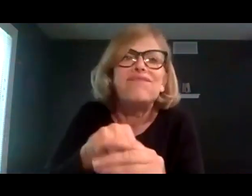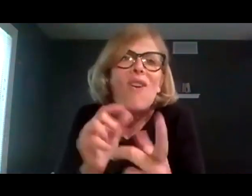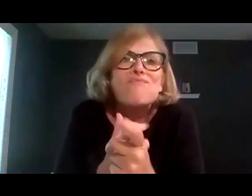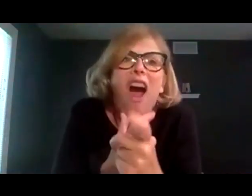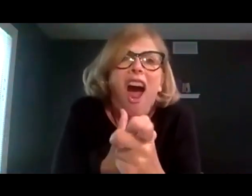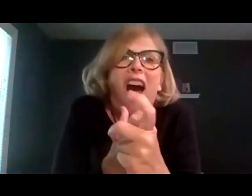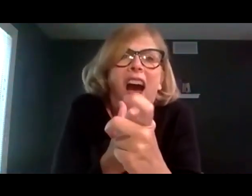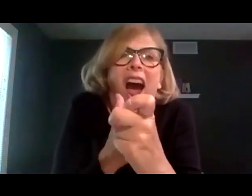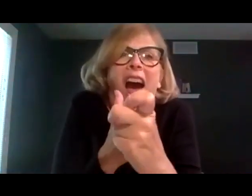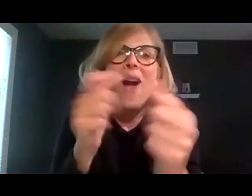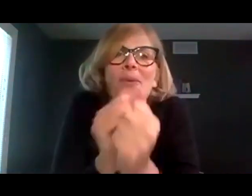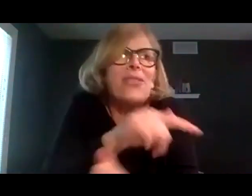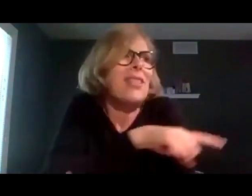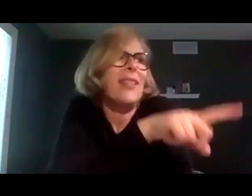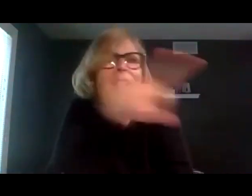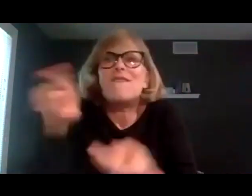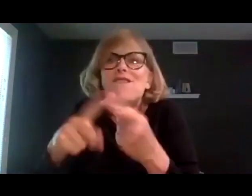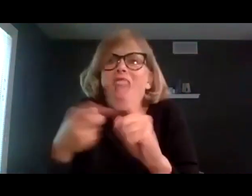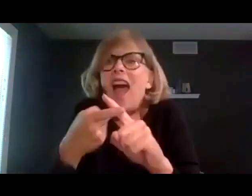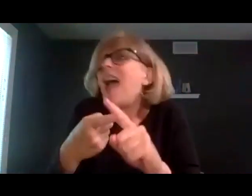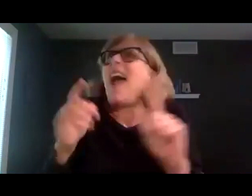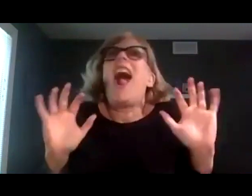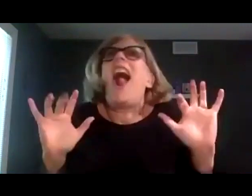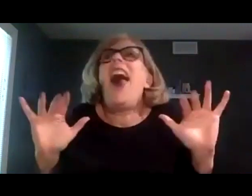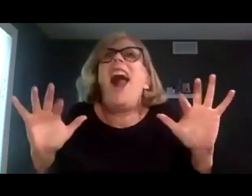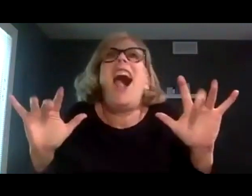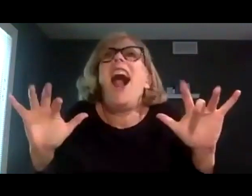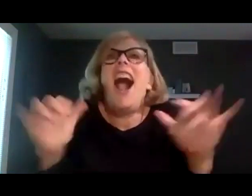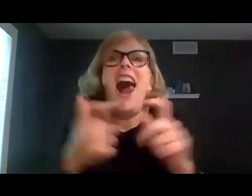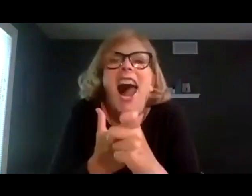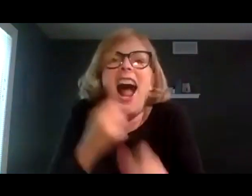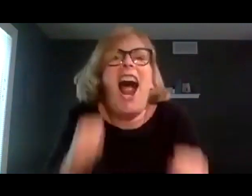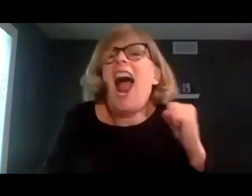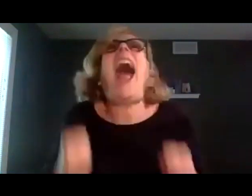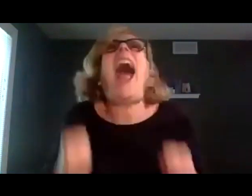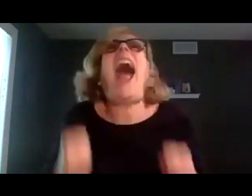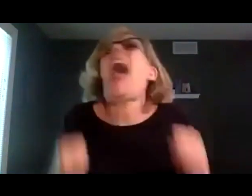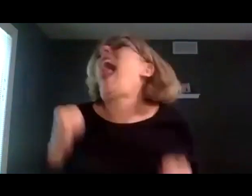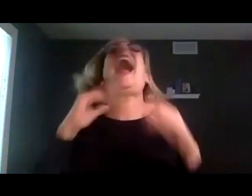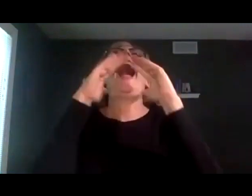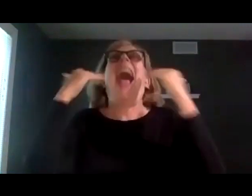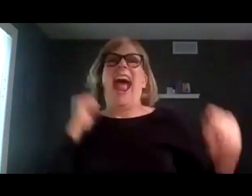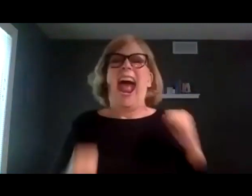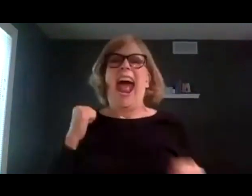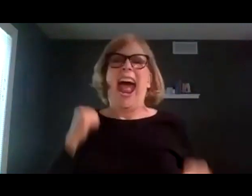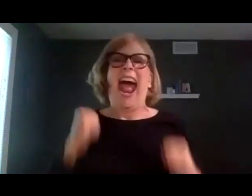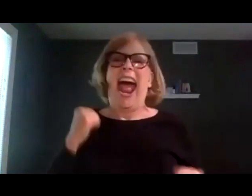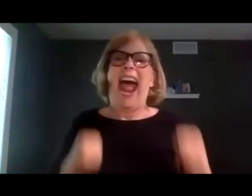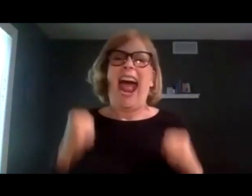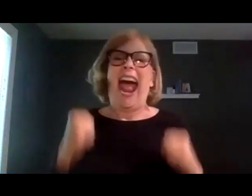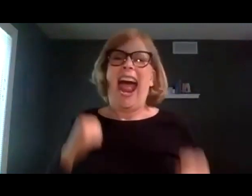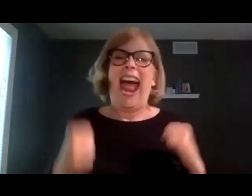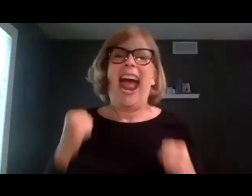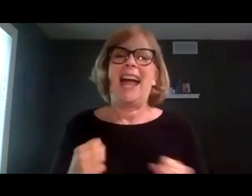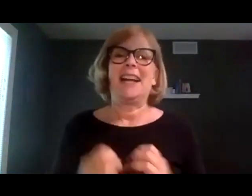the sun is so bright I ran in the relay with all of my might